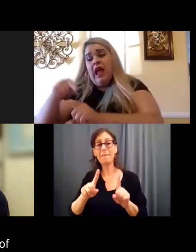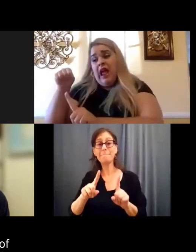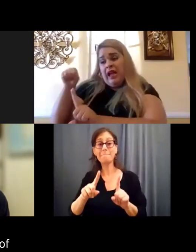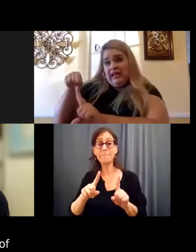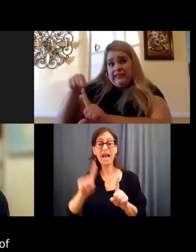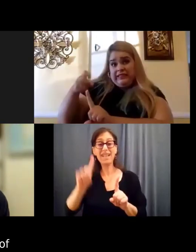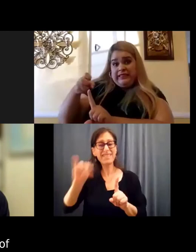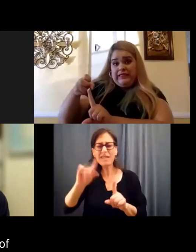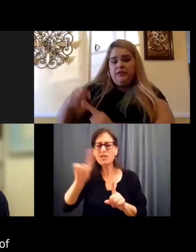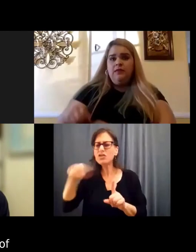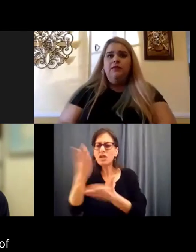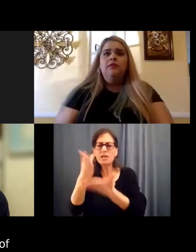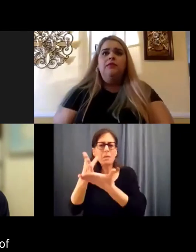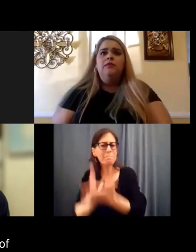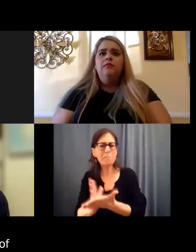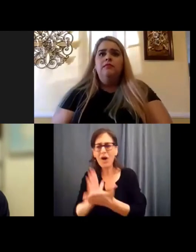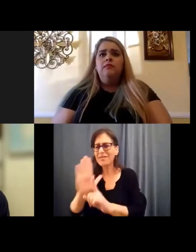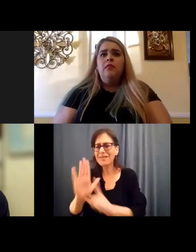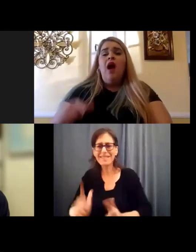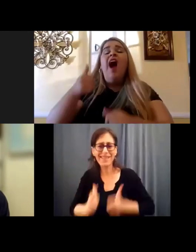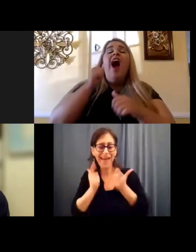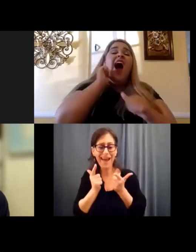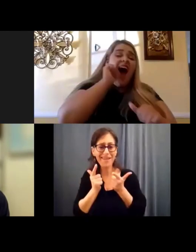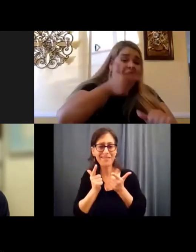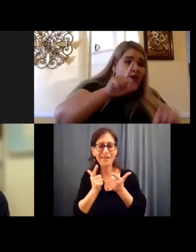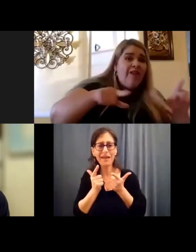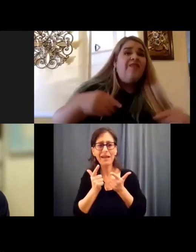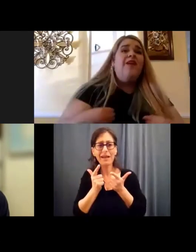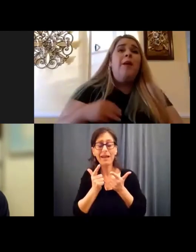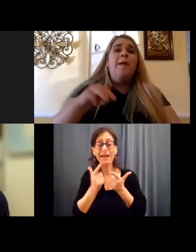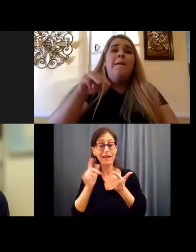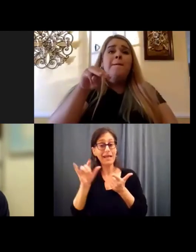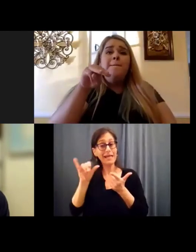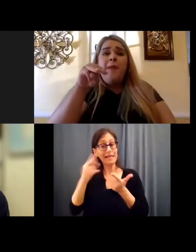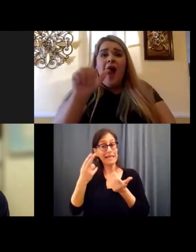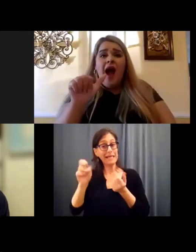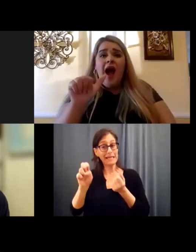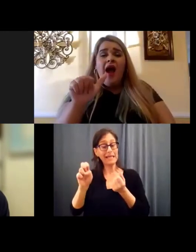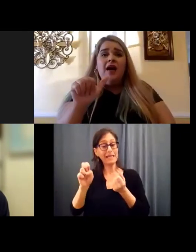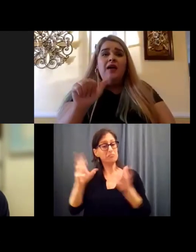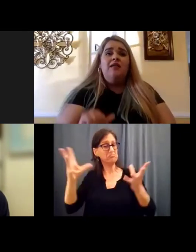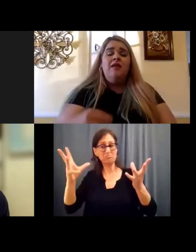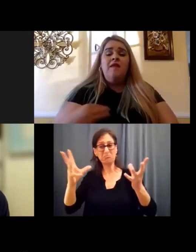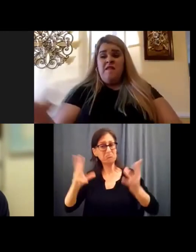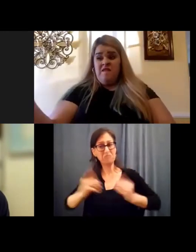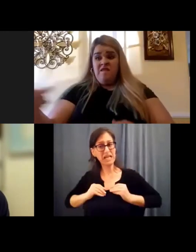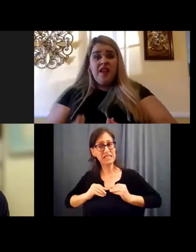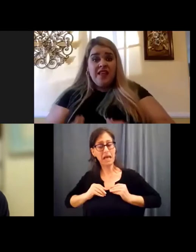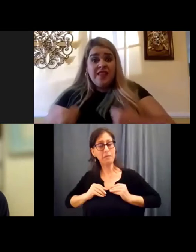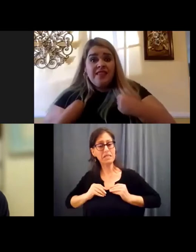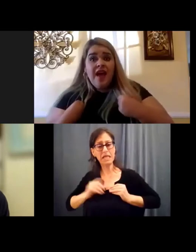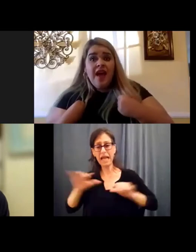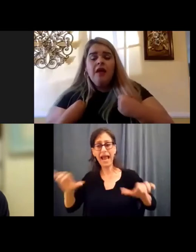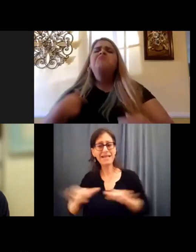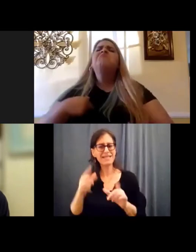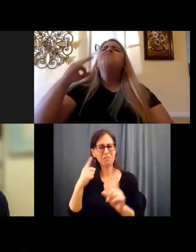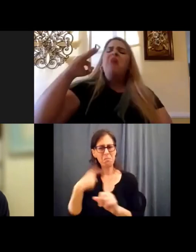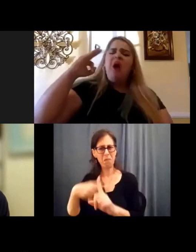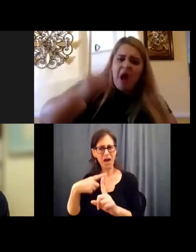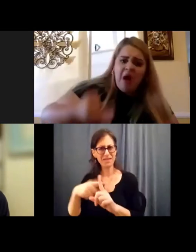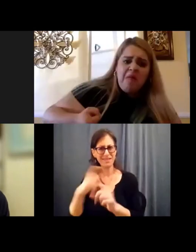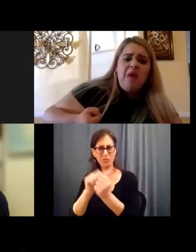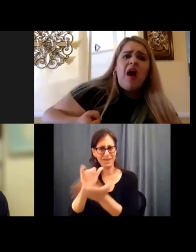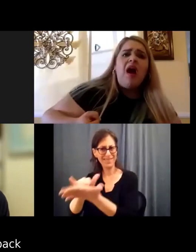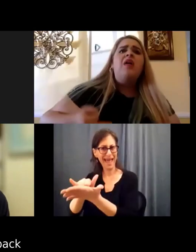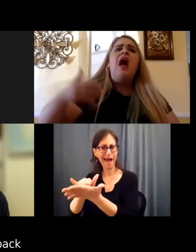part of Muhammad Ali's life that he actually accepted and did something very positive with.